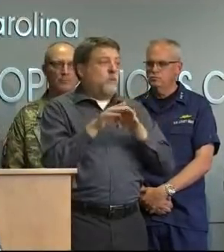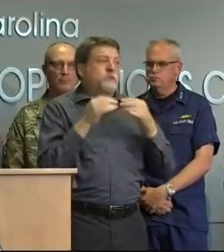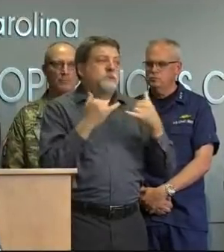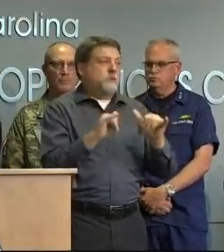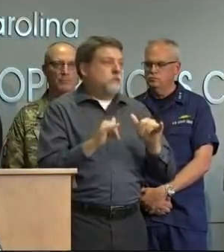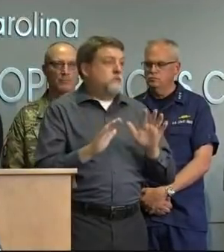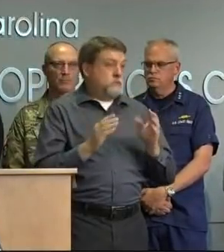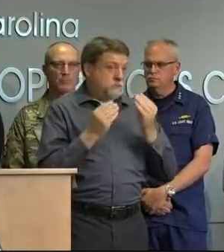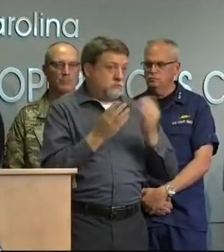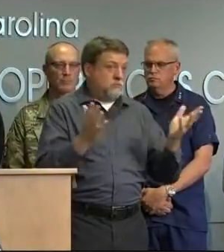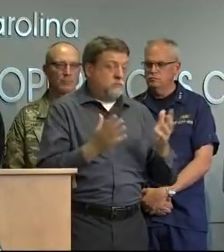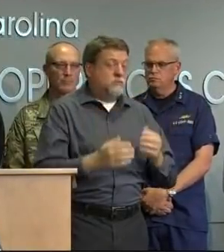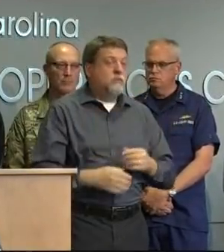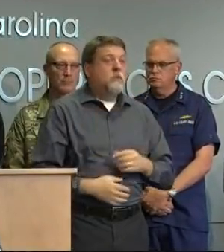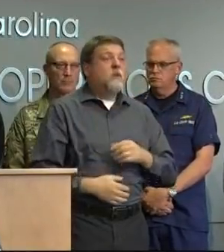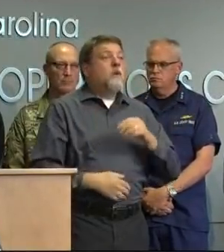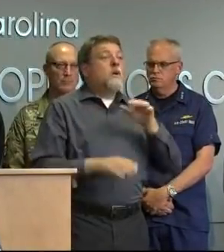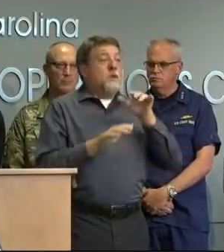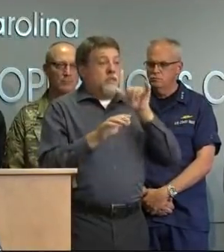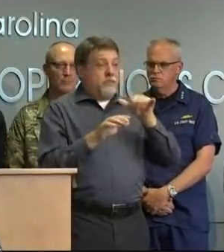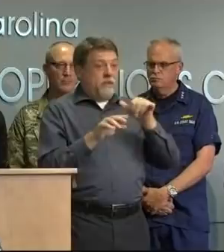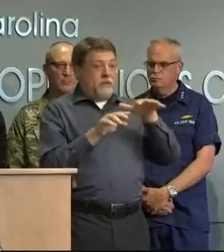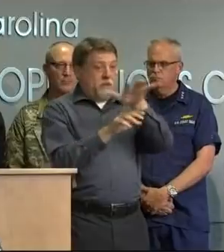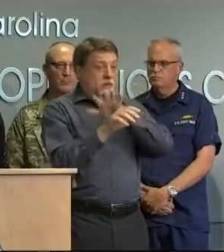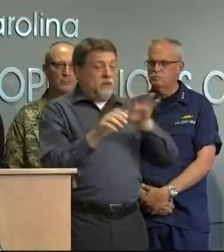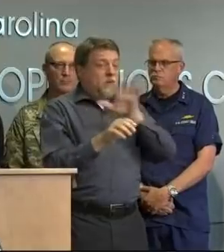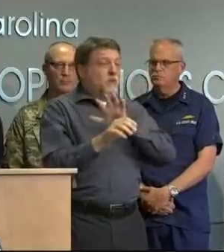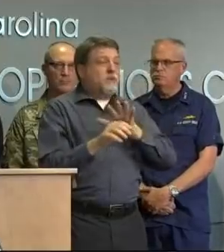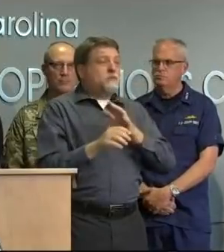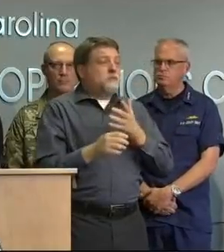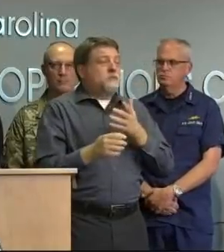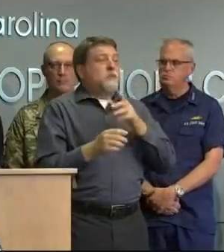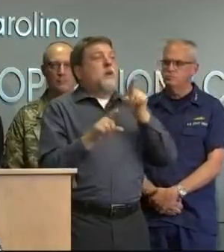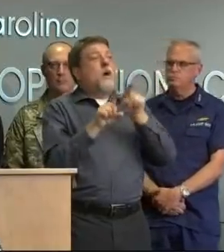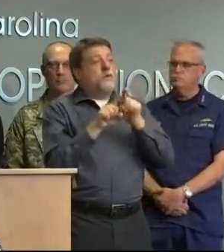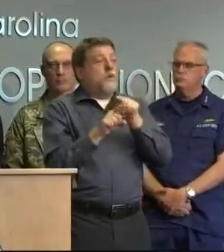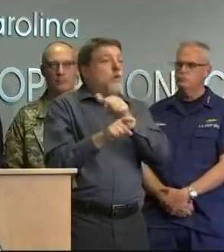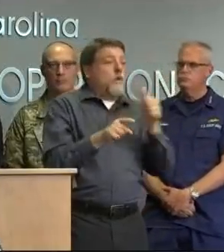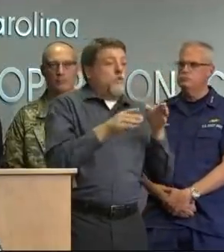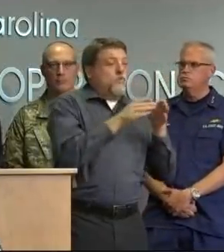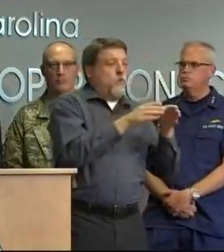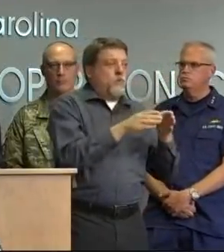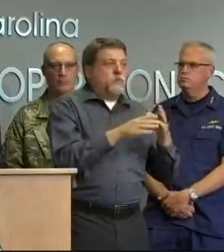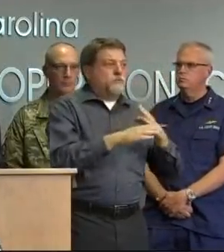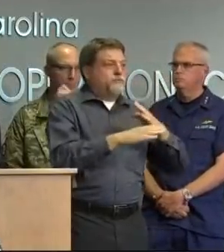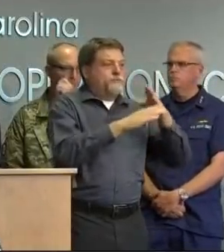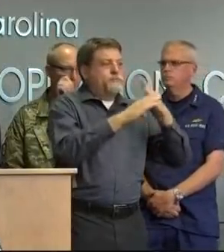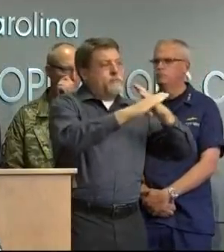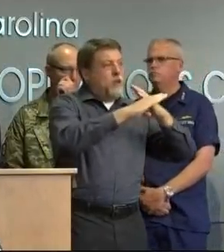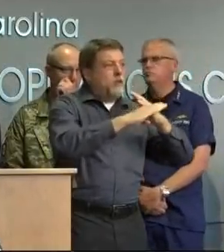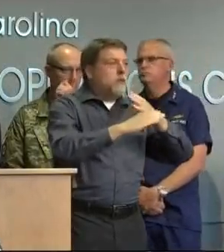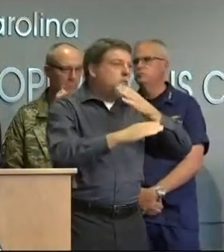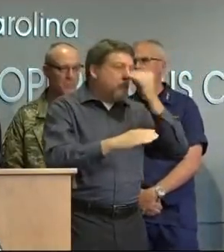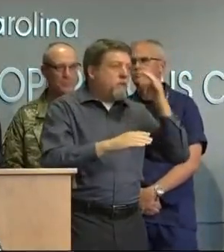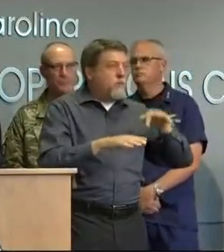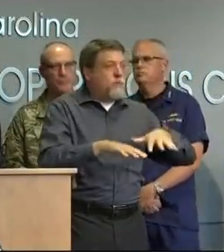secondary roadways around the affected areas are impassable due to standing water or downed trees